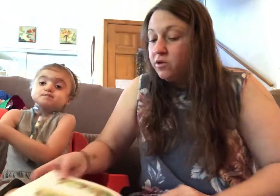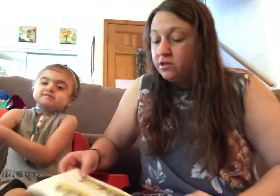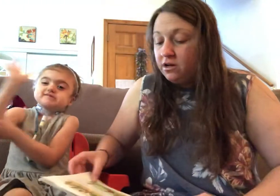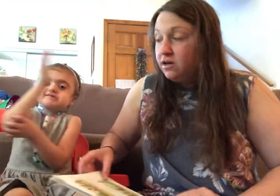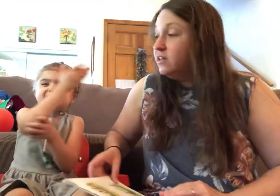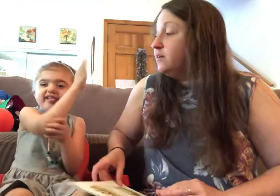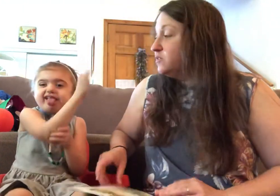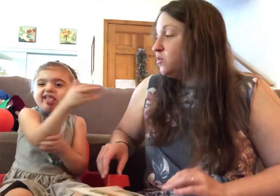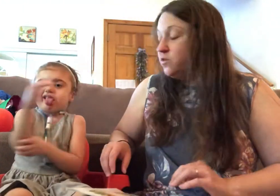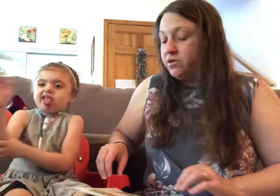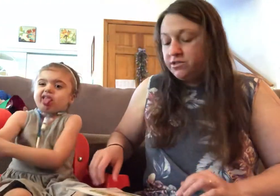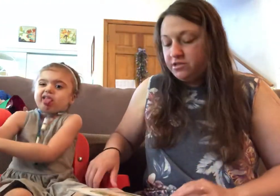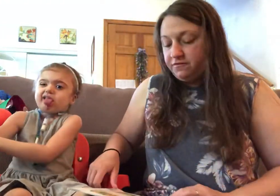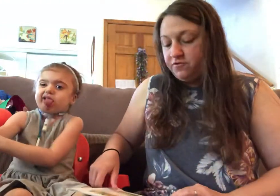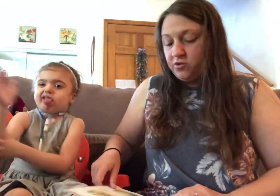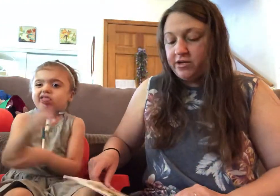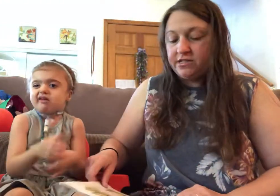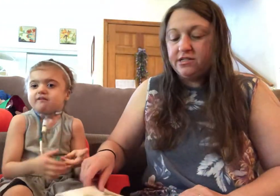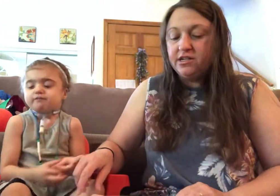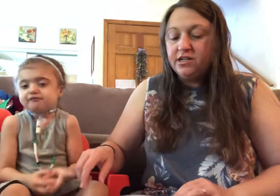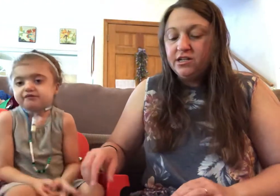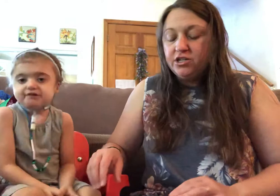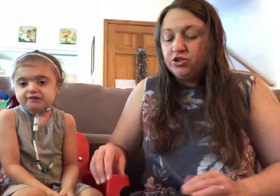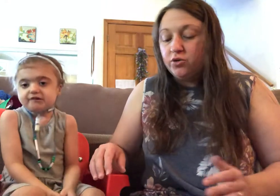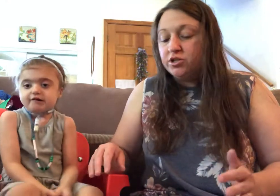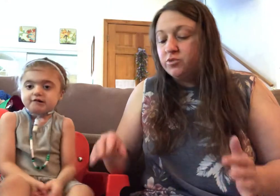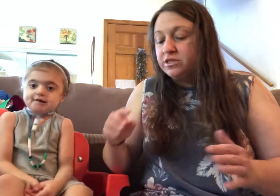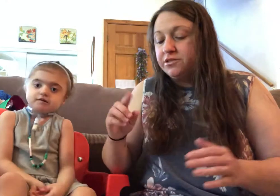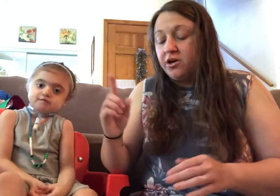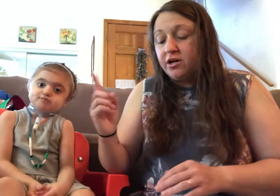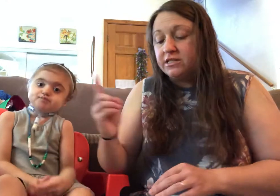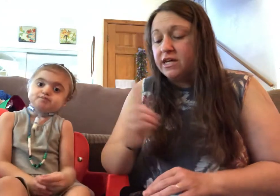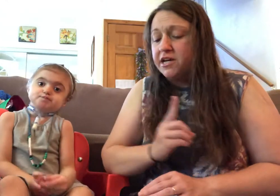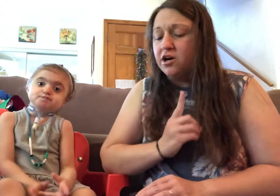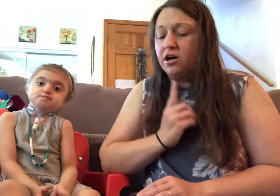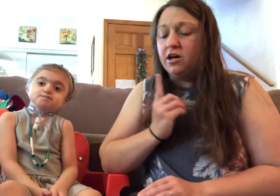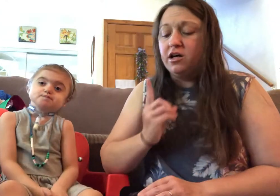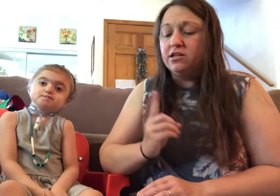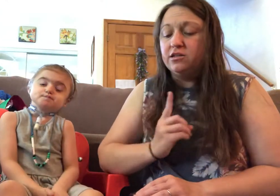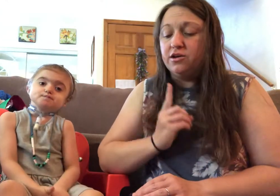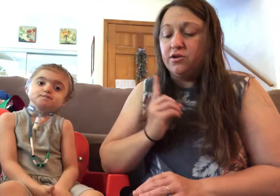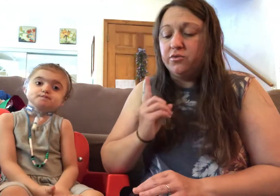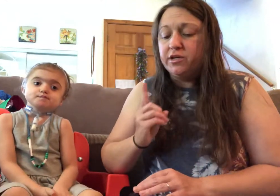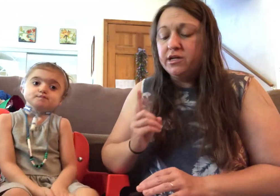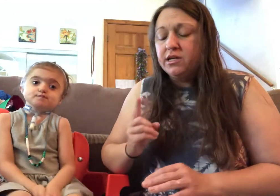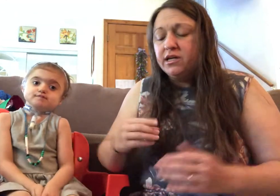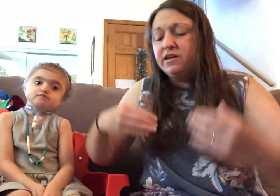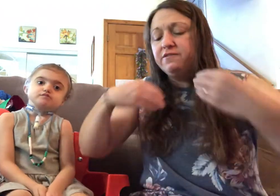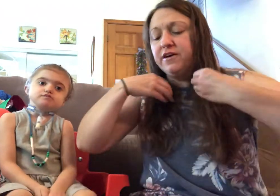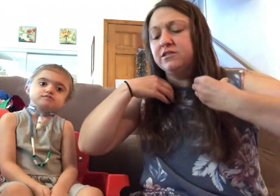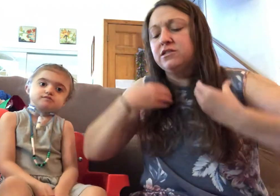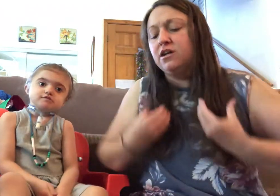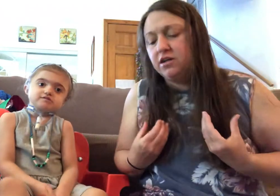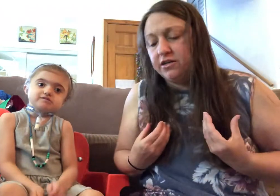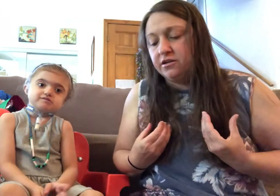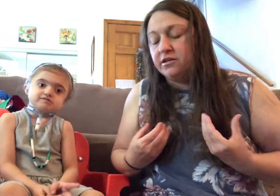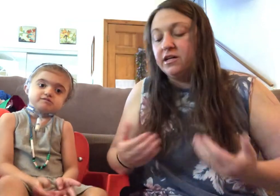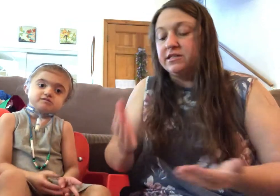long... Yep, the woods. The forest. George was lost and all alone. He felt tired and